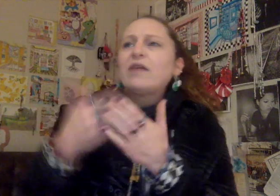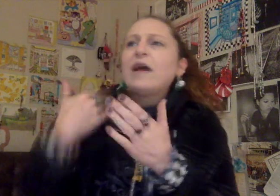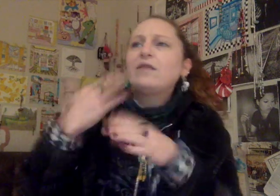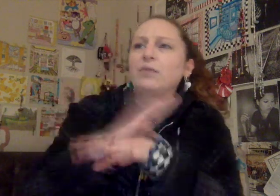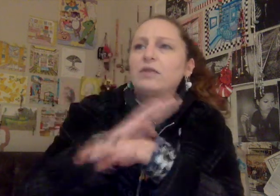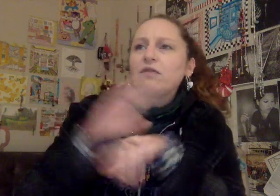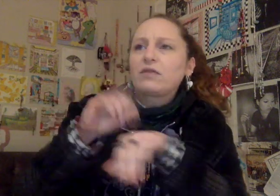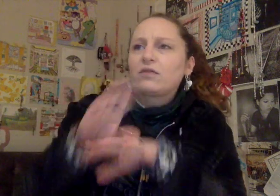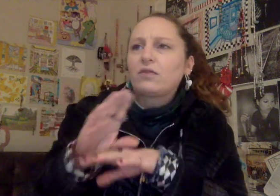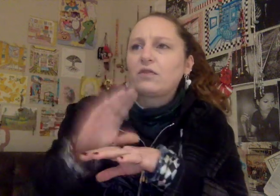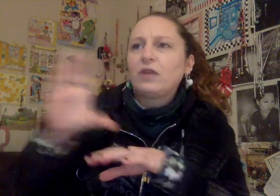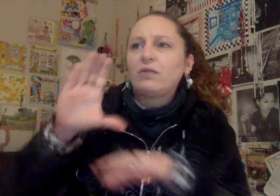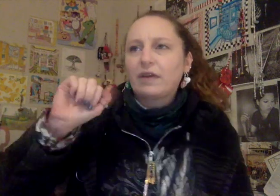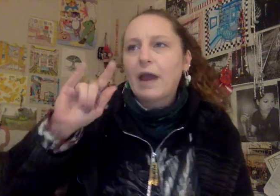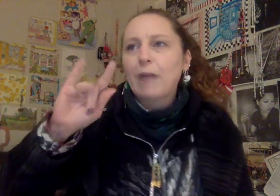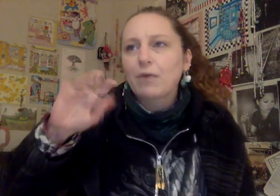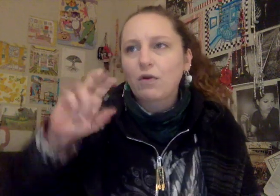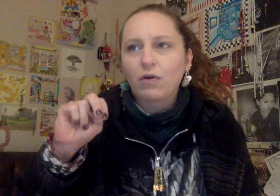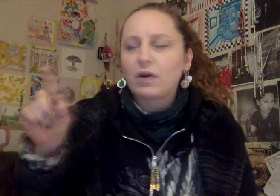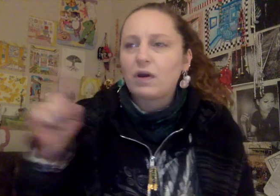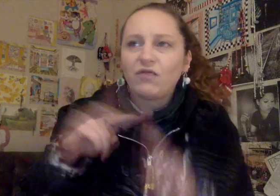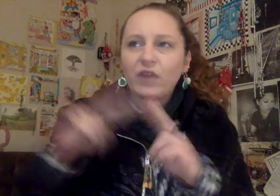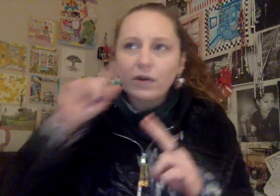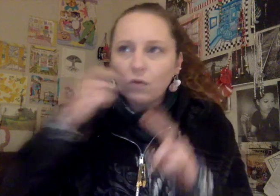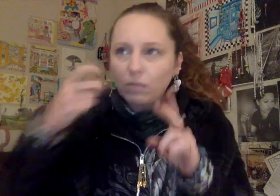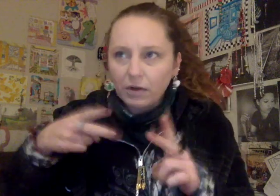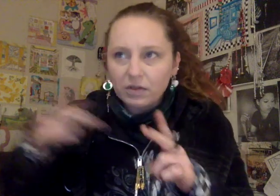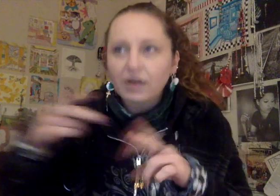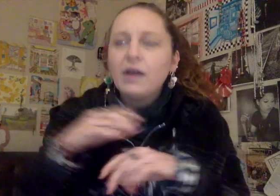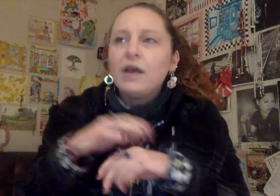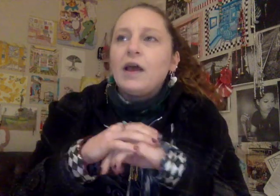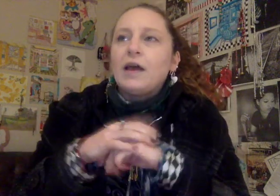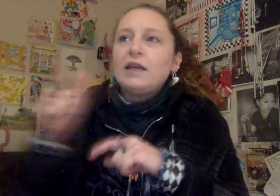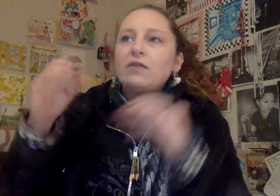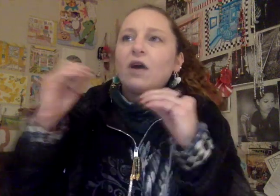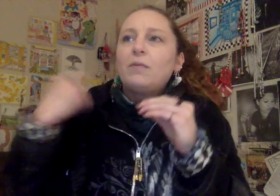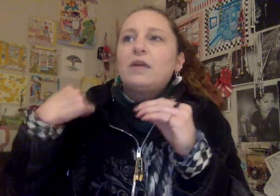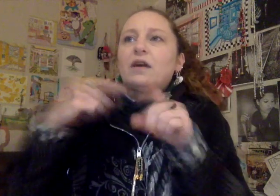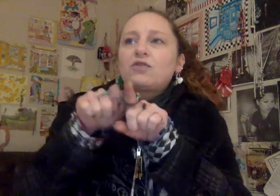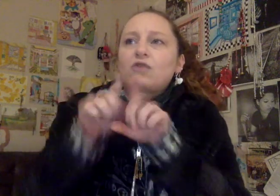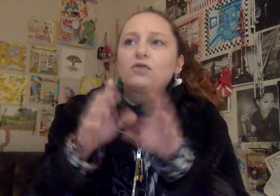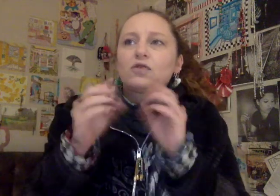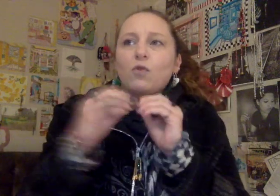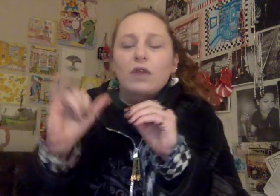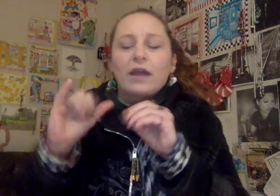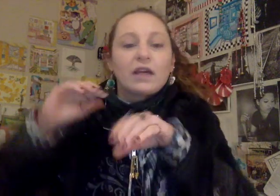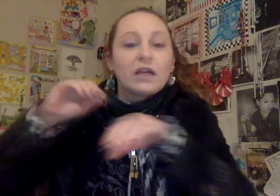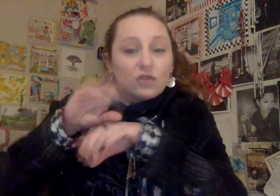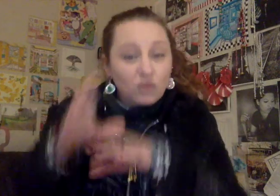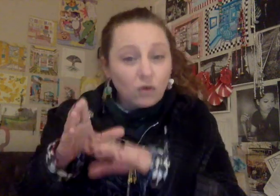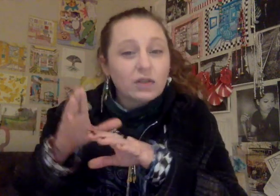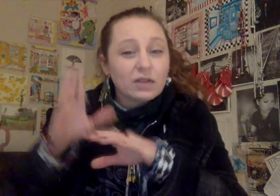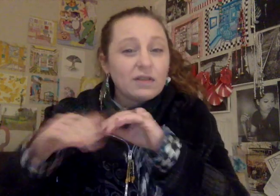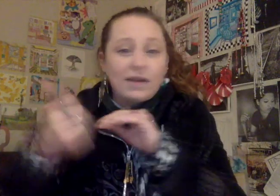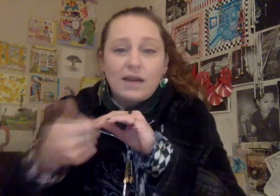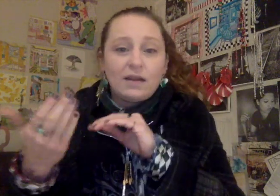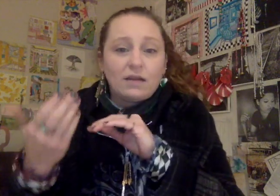I had this business consultant, he was a Capricorn, a very cool person. And he taught me that astrologers are more like consultants than anything